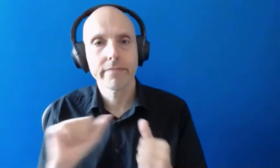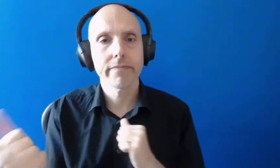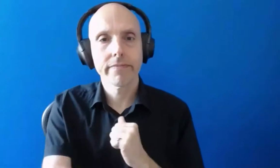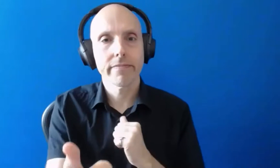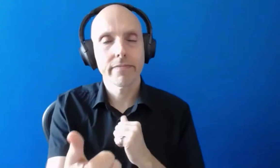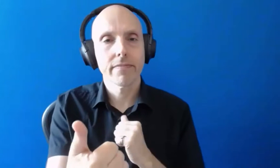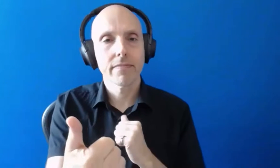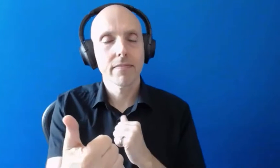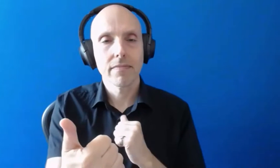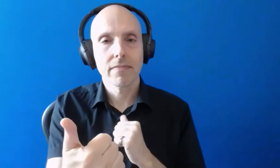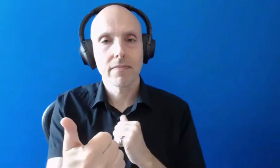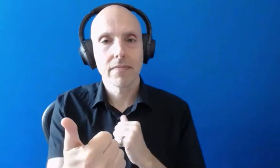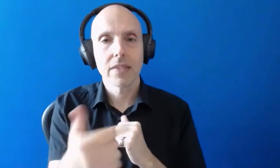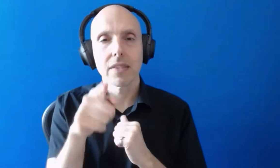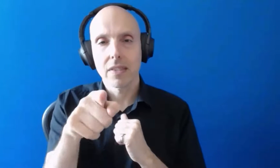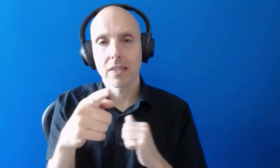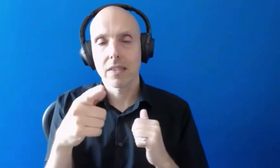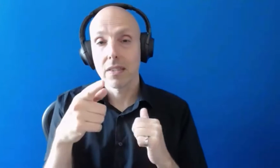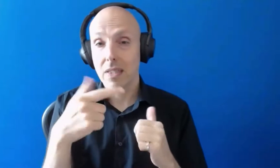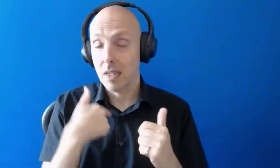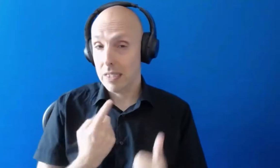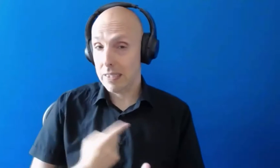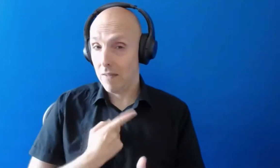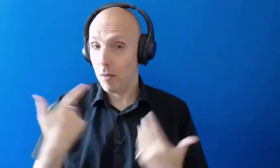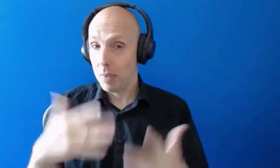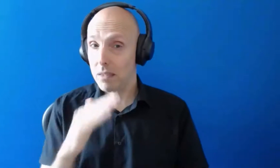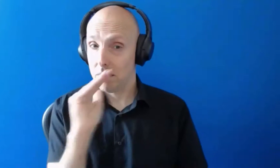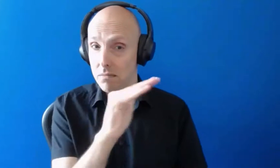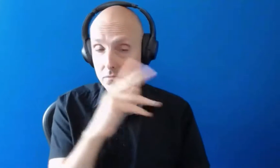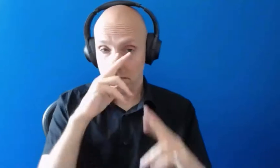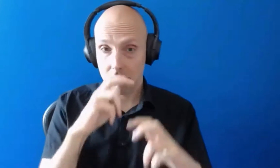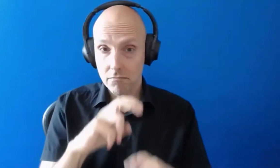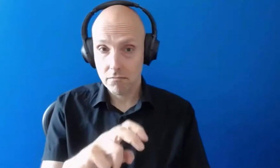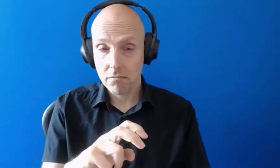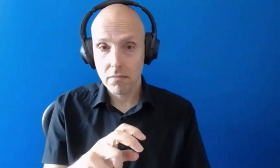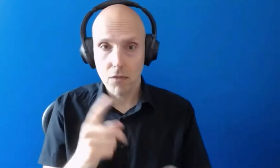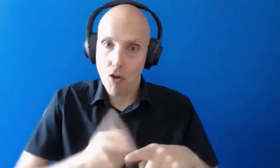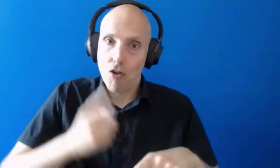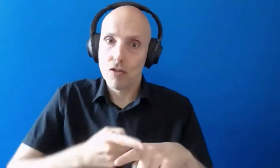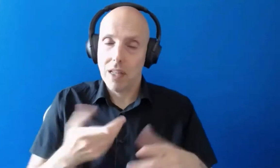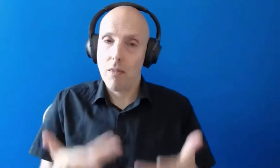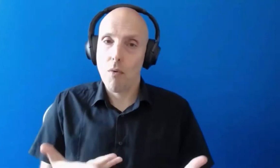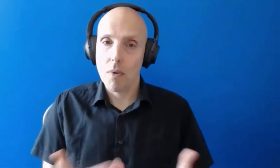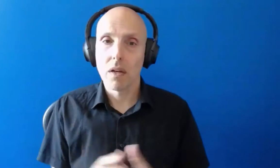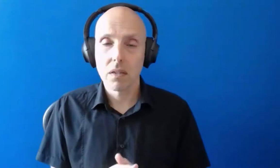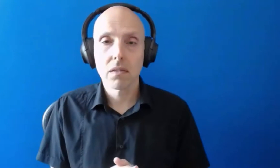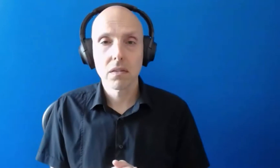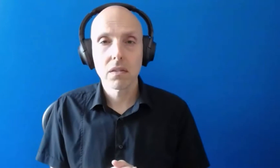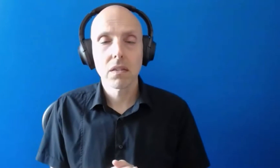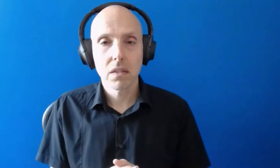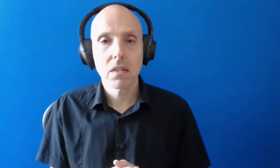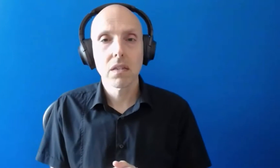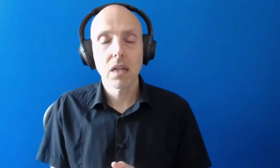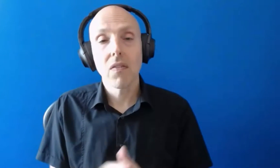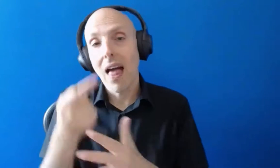that's readily available but that's something that i've raised um and something that's getting looked into um as a matter of urgency but those other channels um are